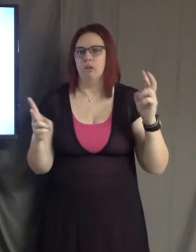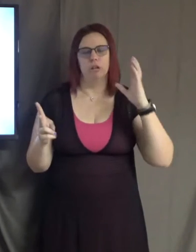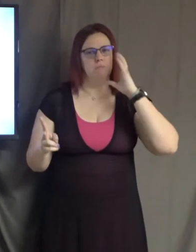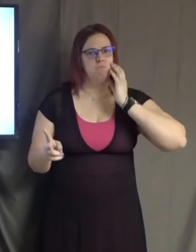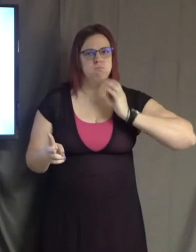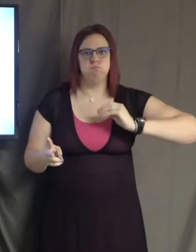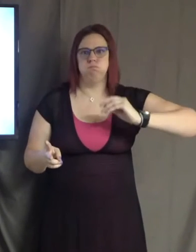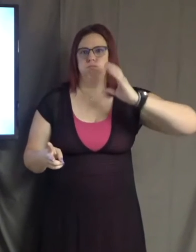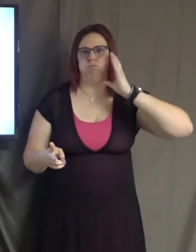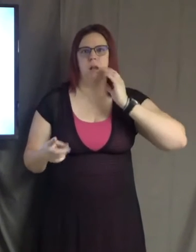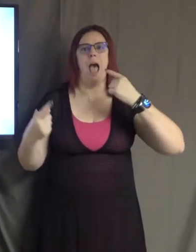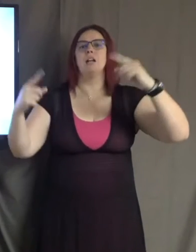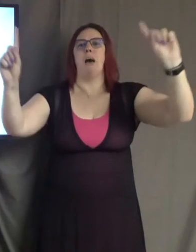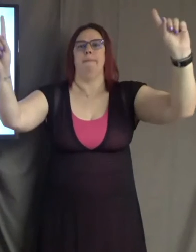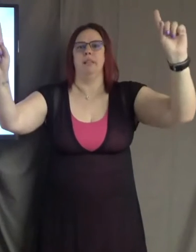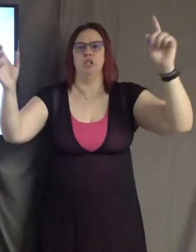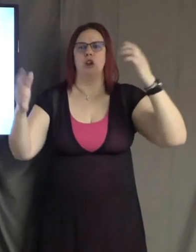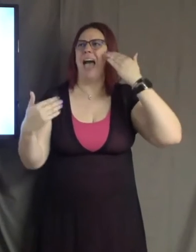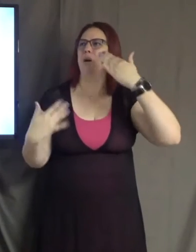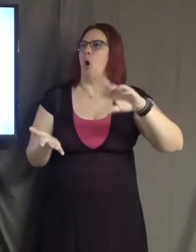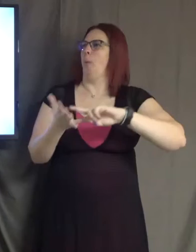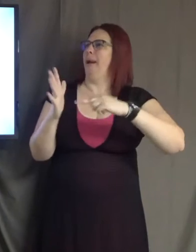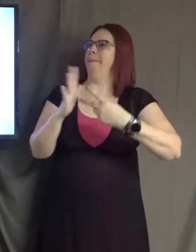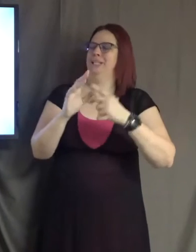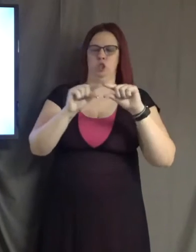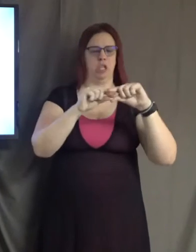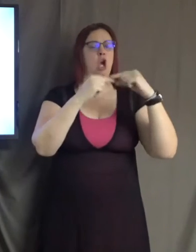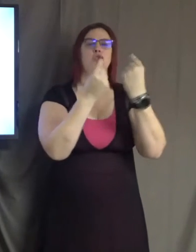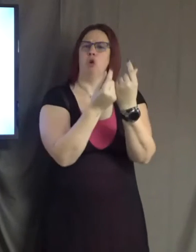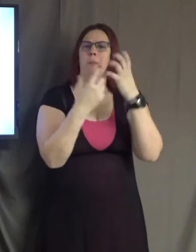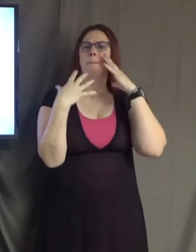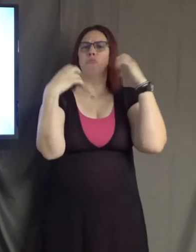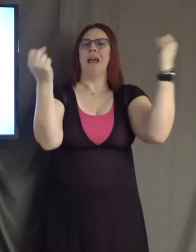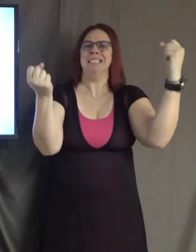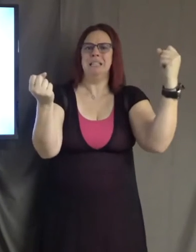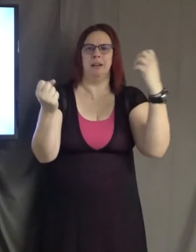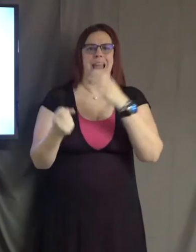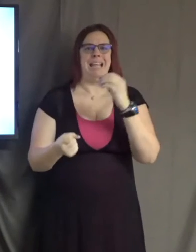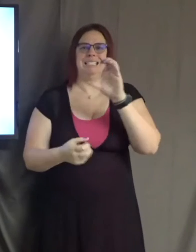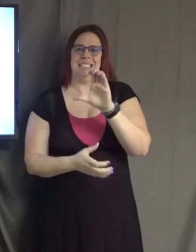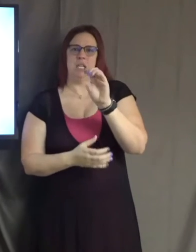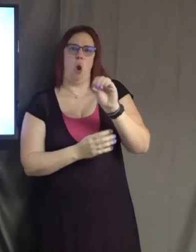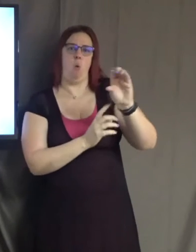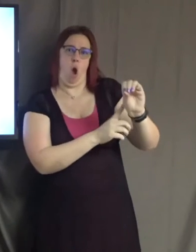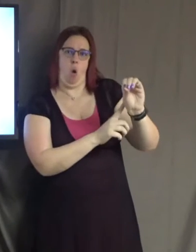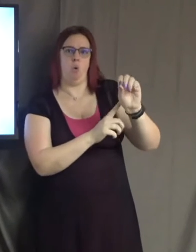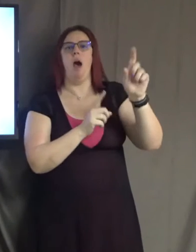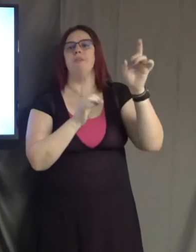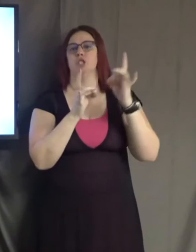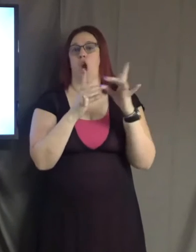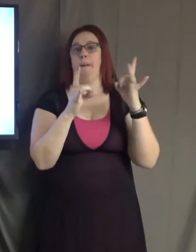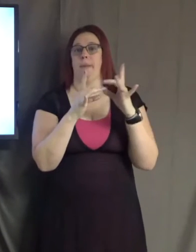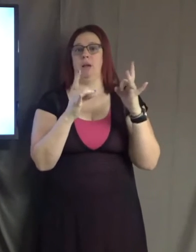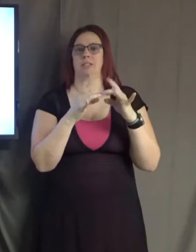know what this means to be the group president, but she was the group president and COO of Starbucks. She already wins points in my book right there.